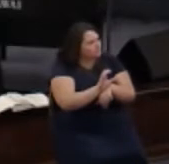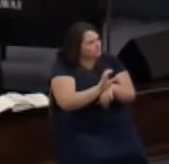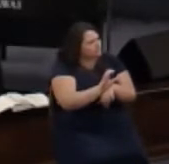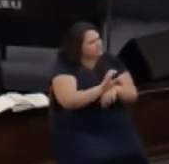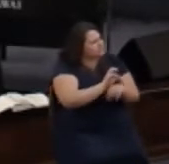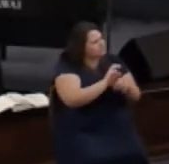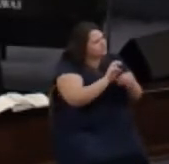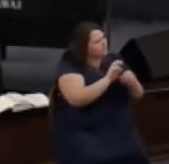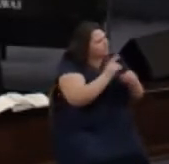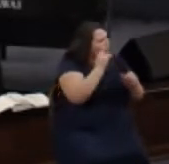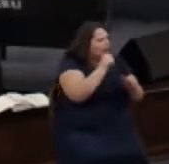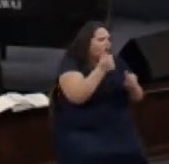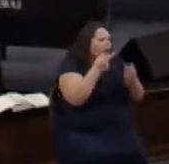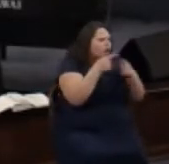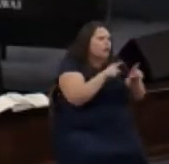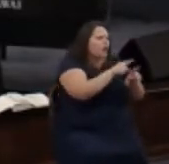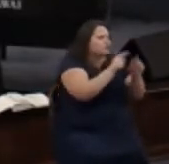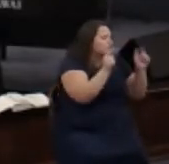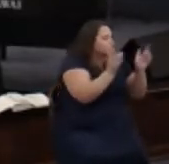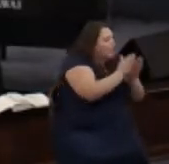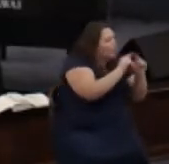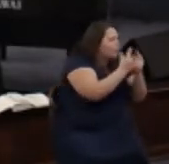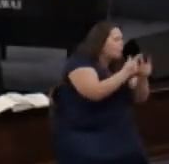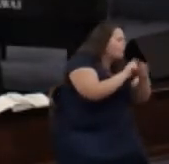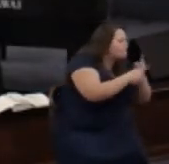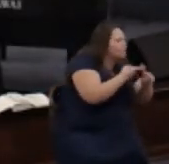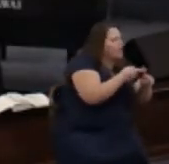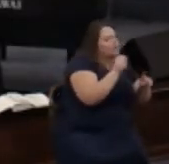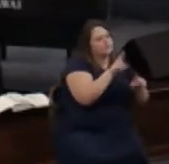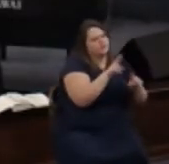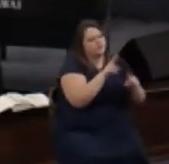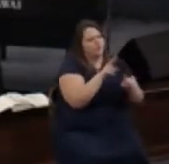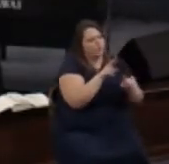maybe when we're get together as a little group of friends maybe